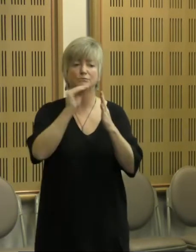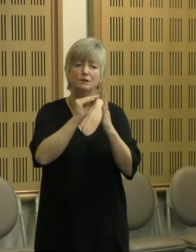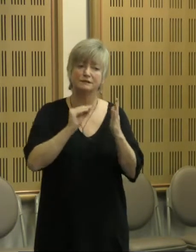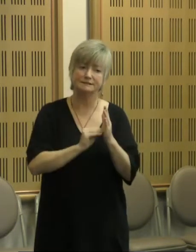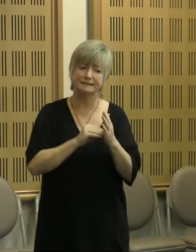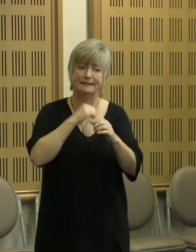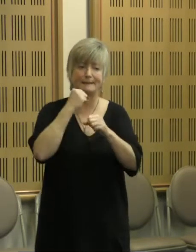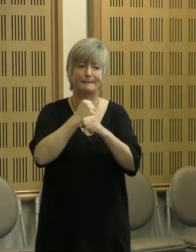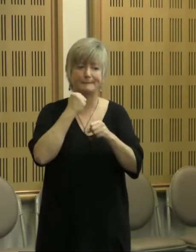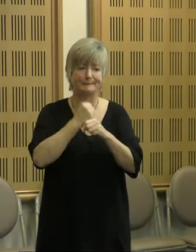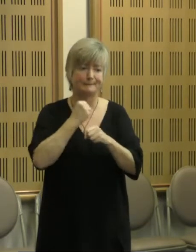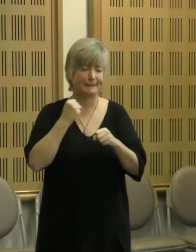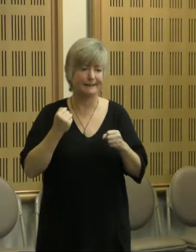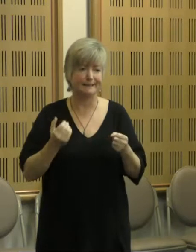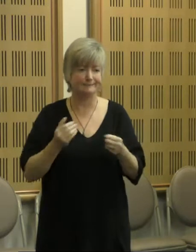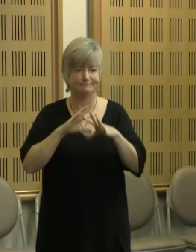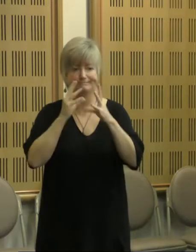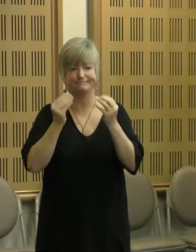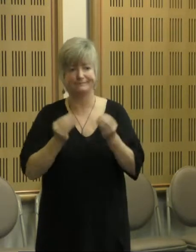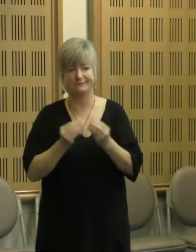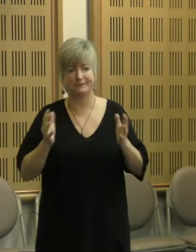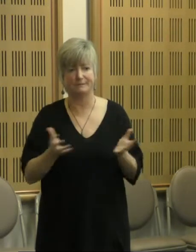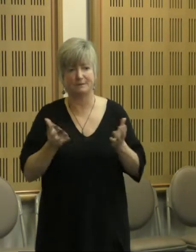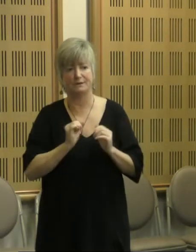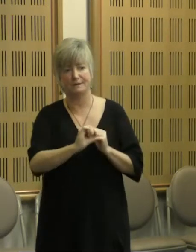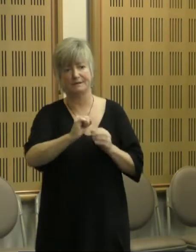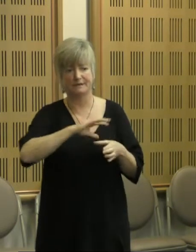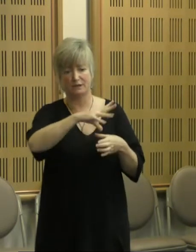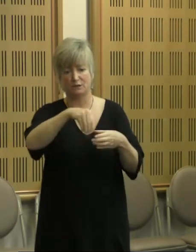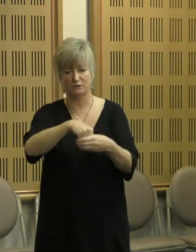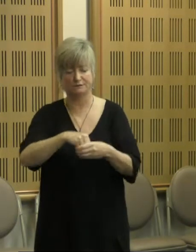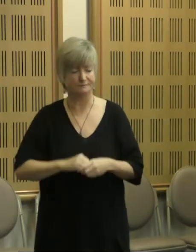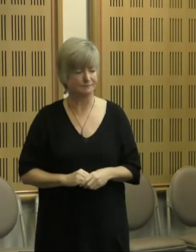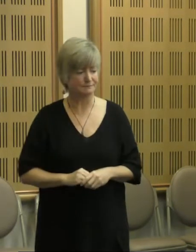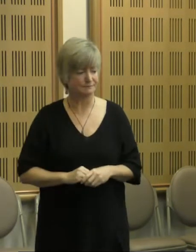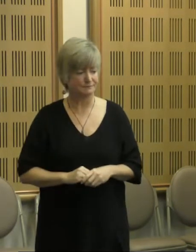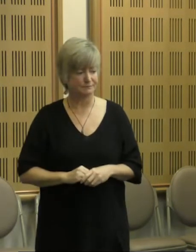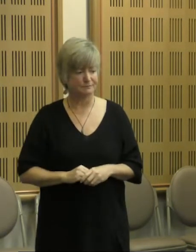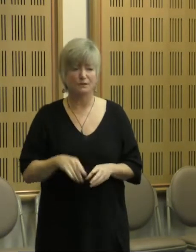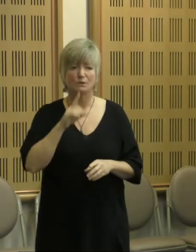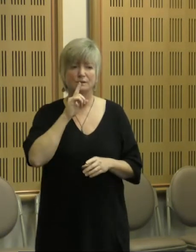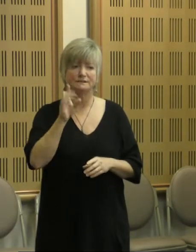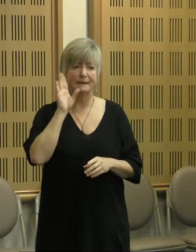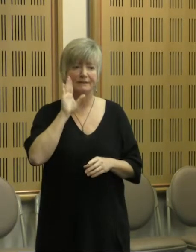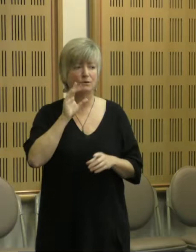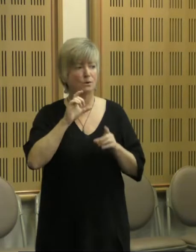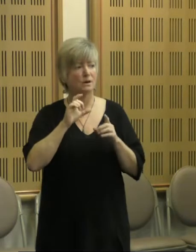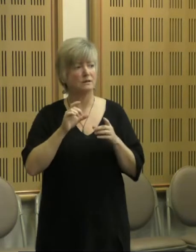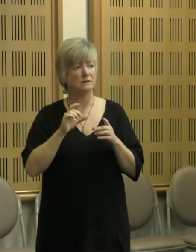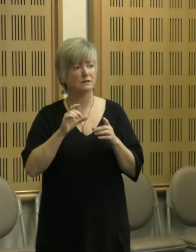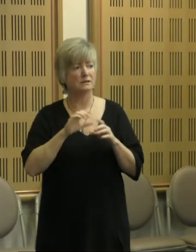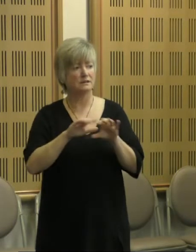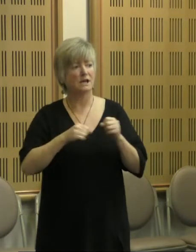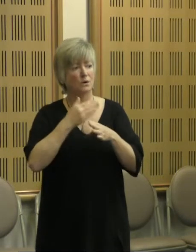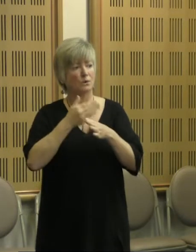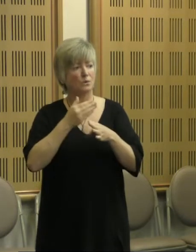inclusion. And this sort of links to what Debbie mentioned before as well about the work that Scott Avery's doing